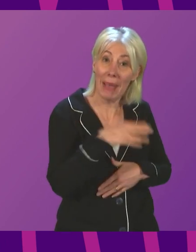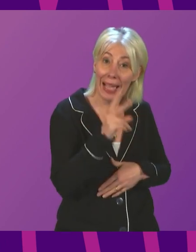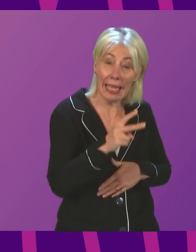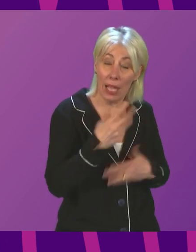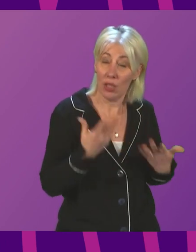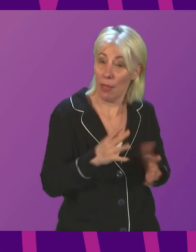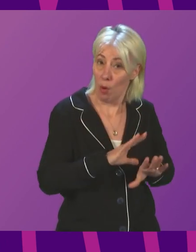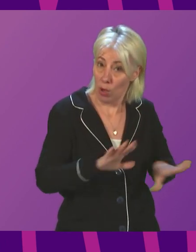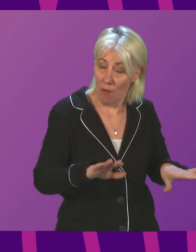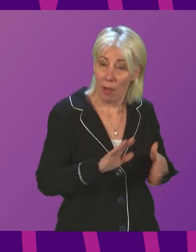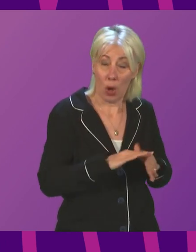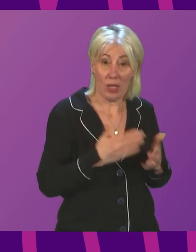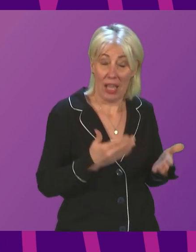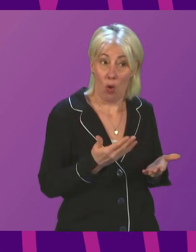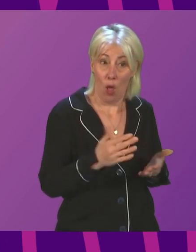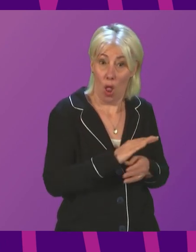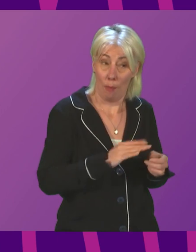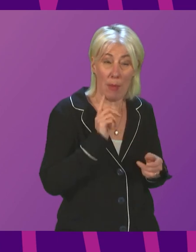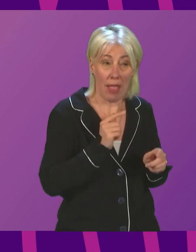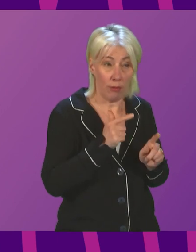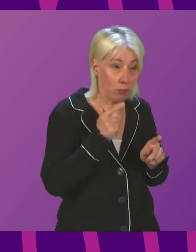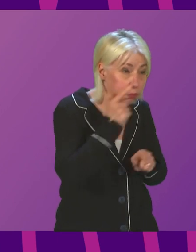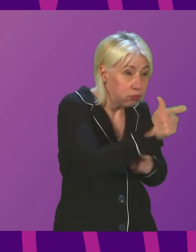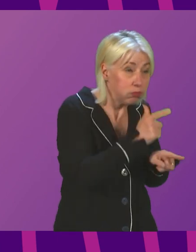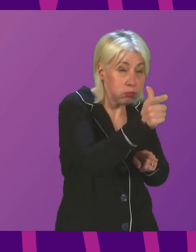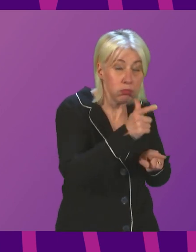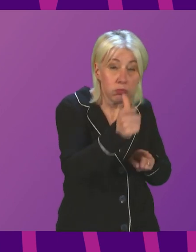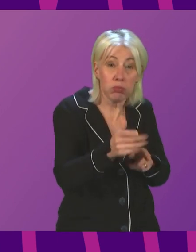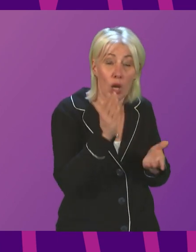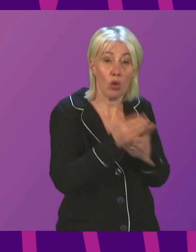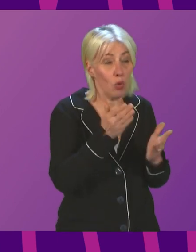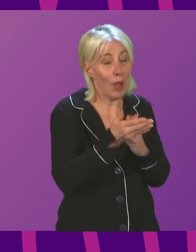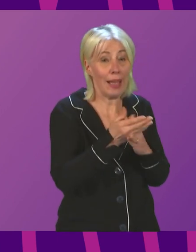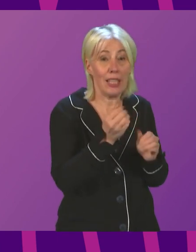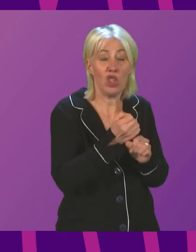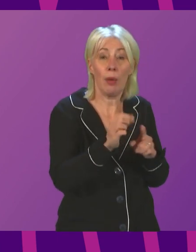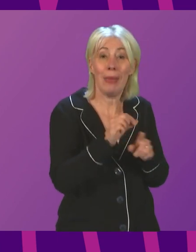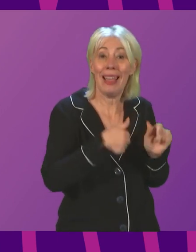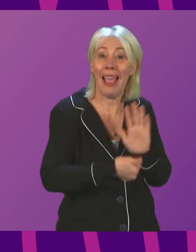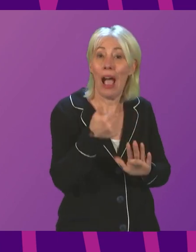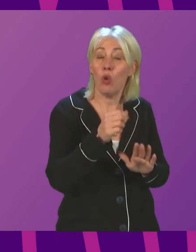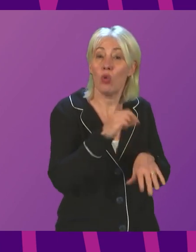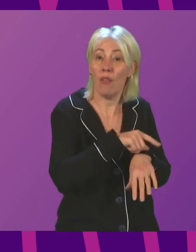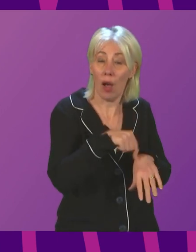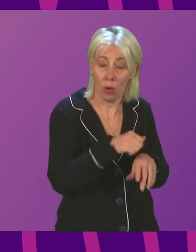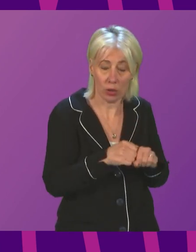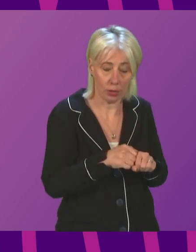local people the local service instead of having to travel to Paisley or Glasgow? The Deputy First Minister. The